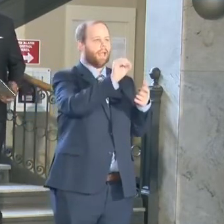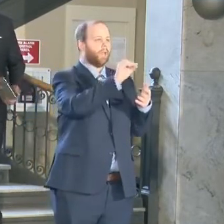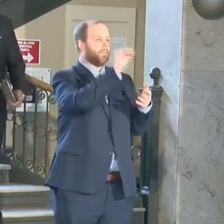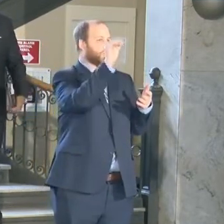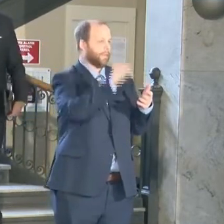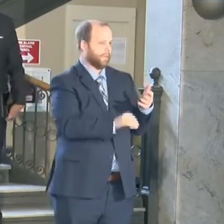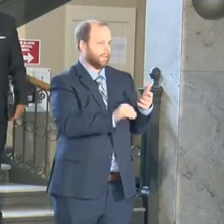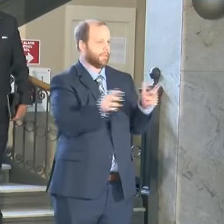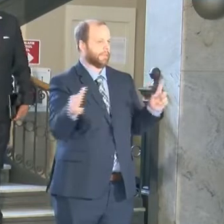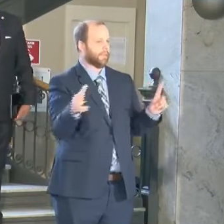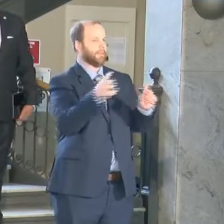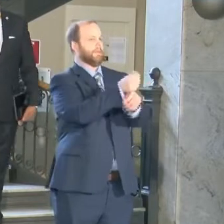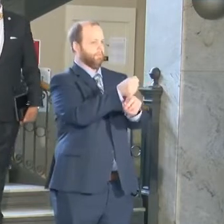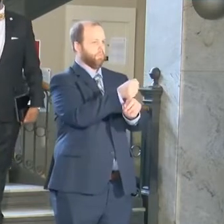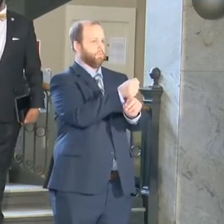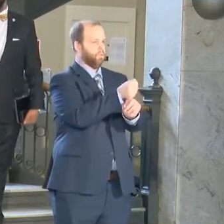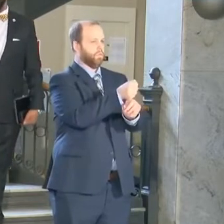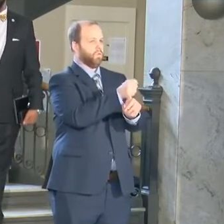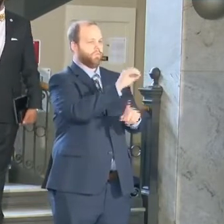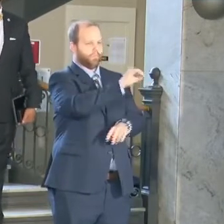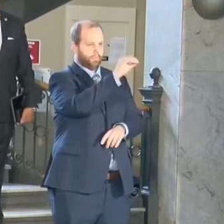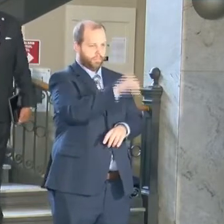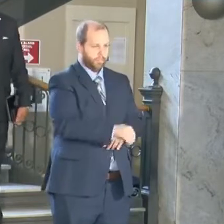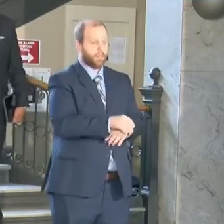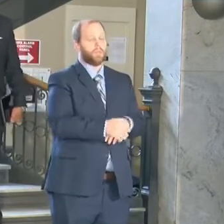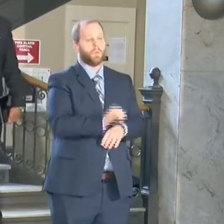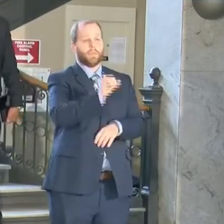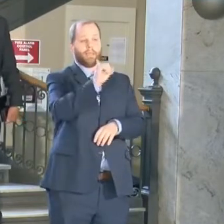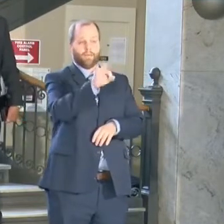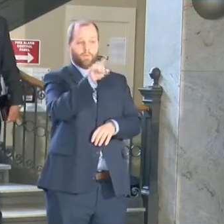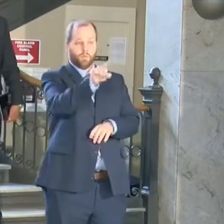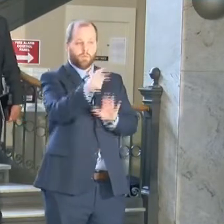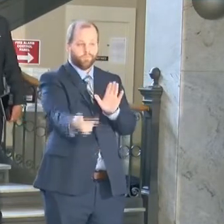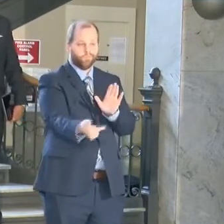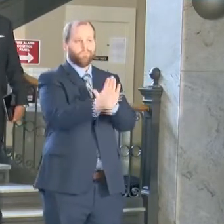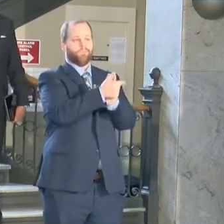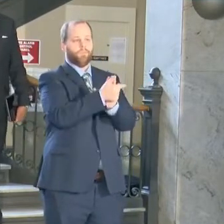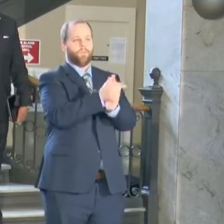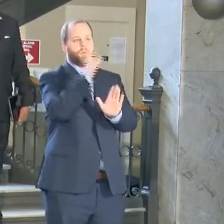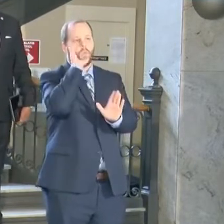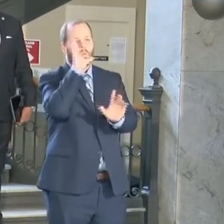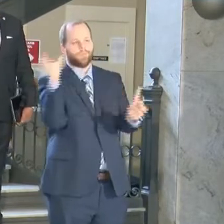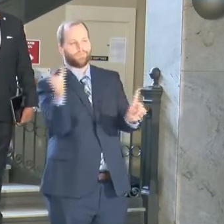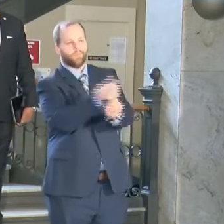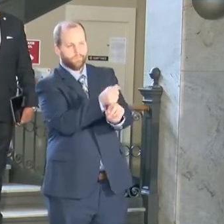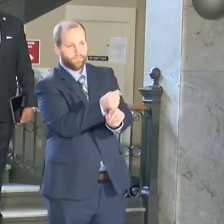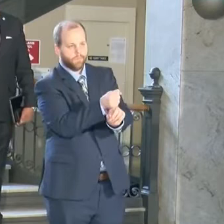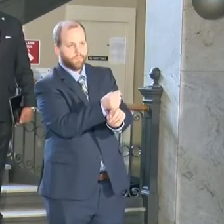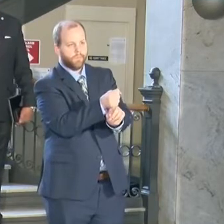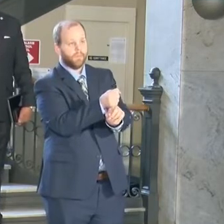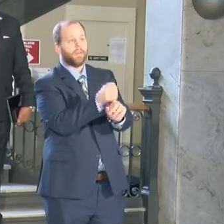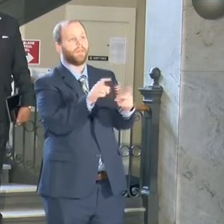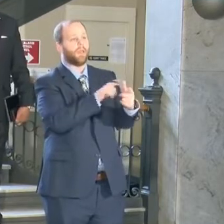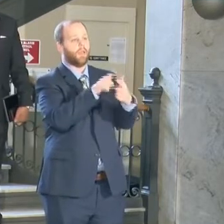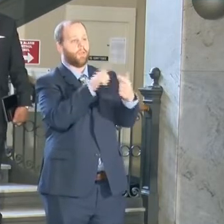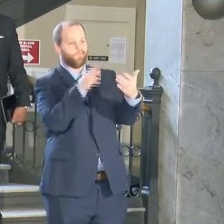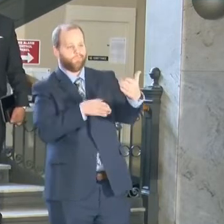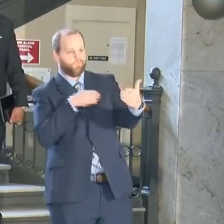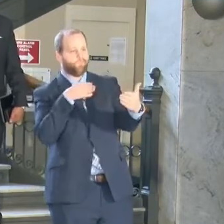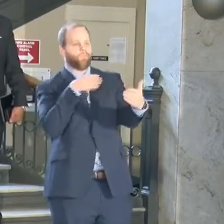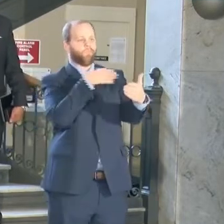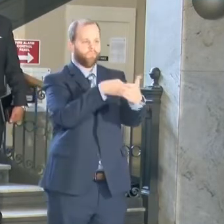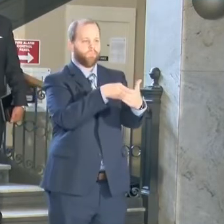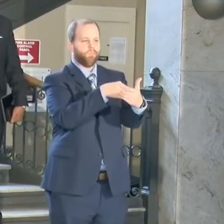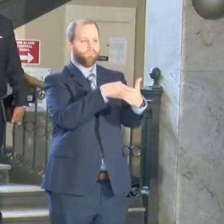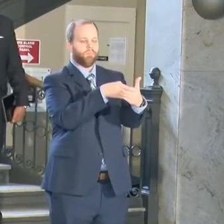when you commit crime in Little Rock, we will catch you. What that means is that not only will we catch you, we'll prosecute you to the fullest extent